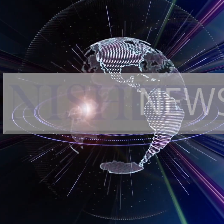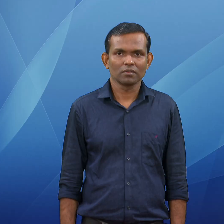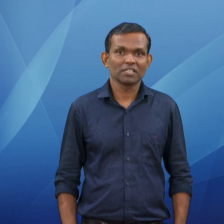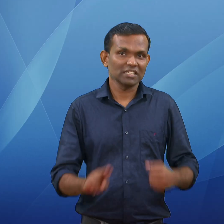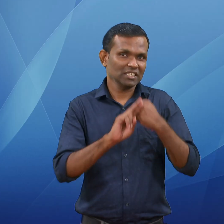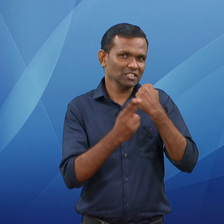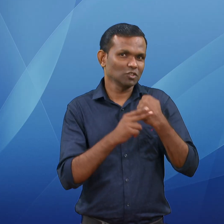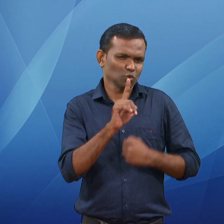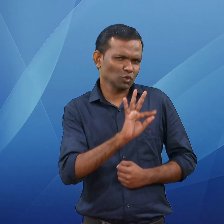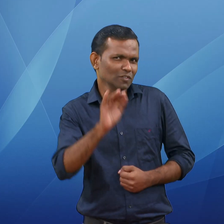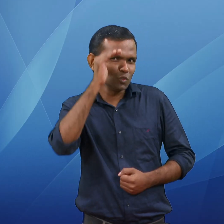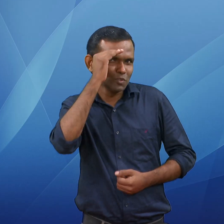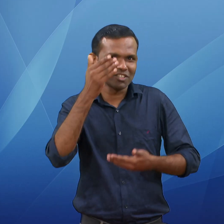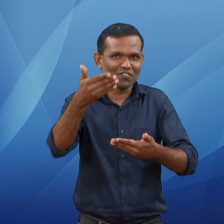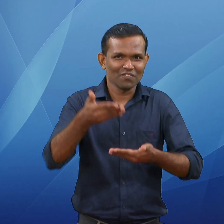Welcome to Niche News Weekly Broadcast.